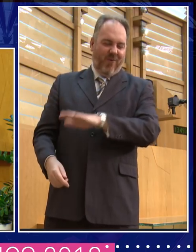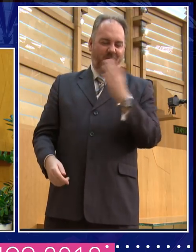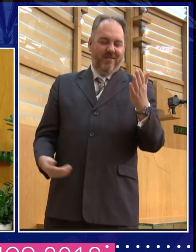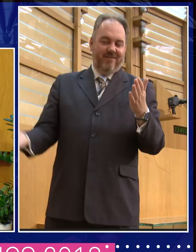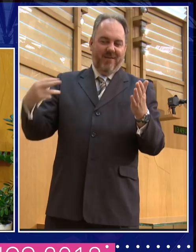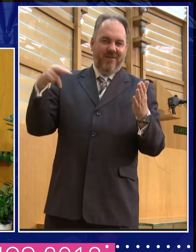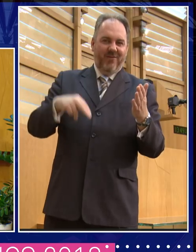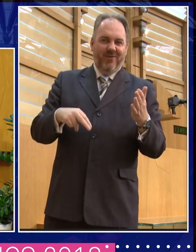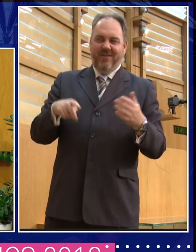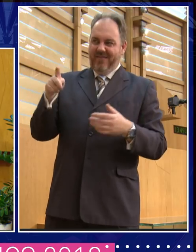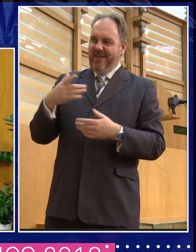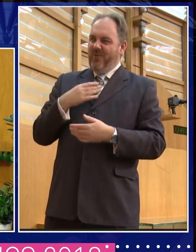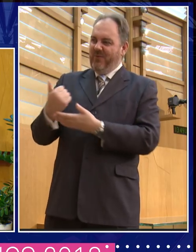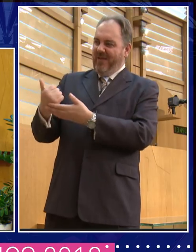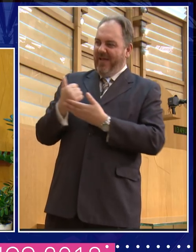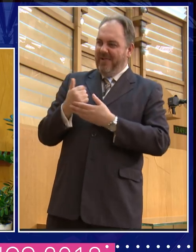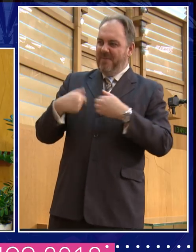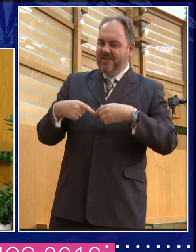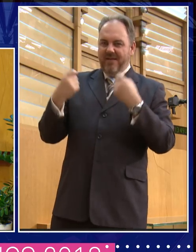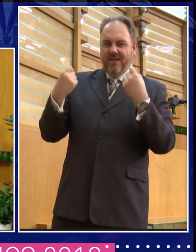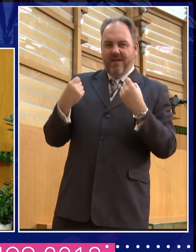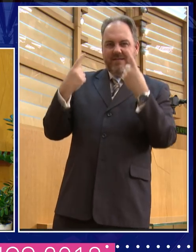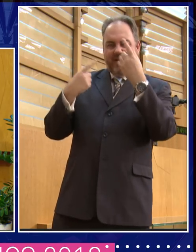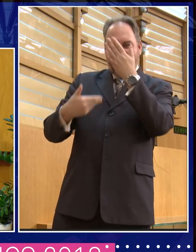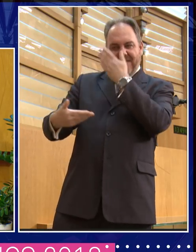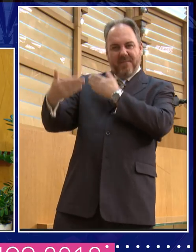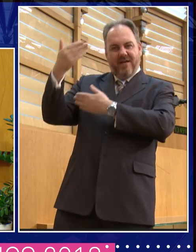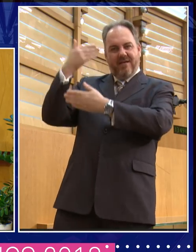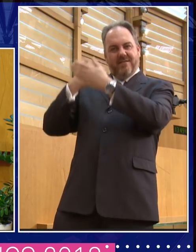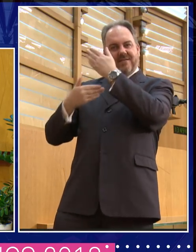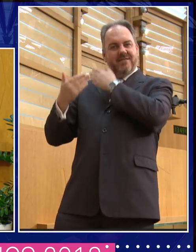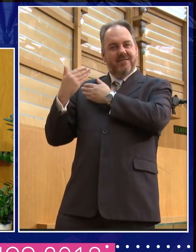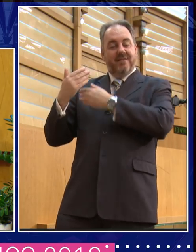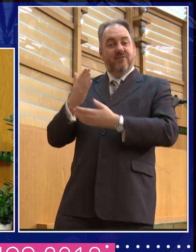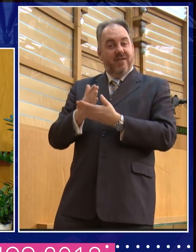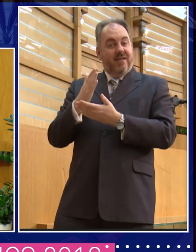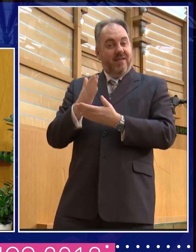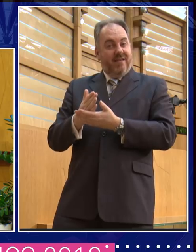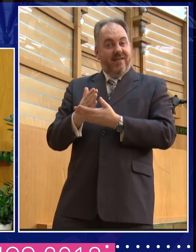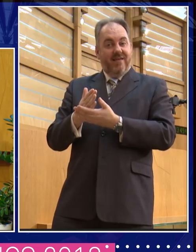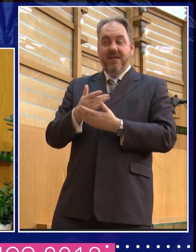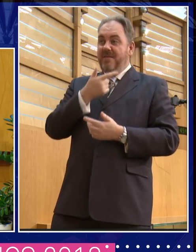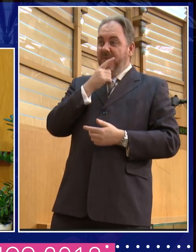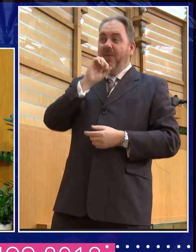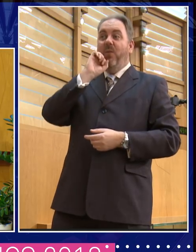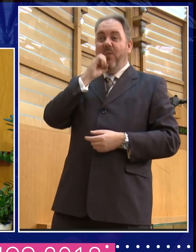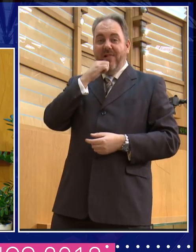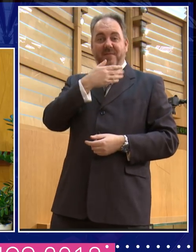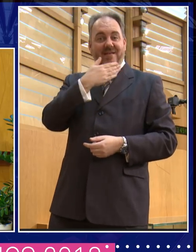help you understand the past. And this might be right at the back of the case, but people will be nice, and they will introduce you to it,